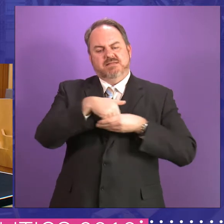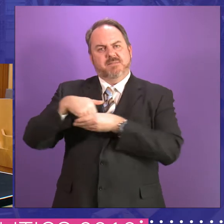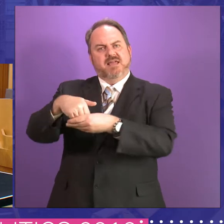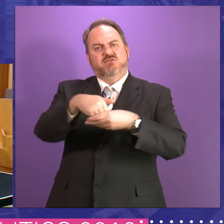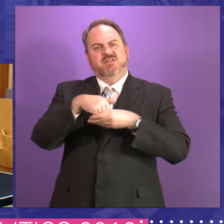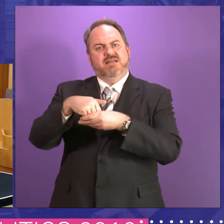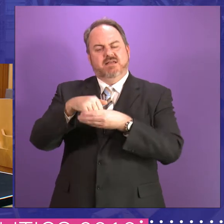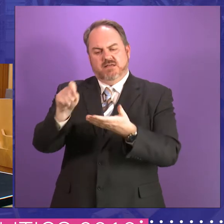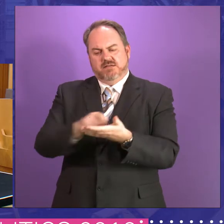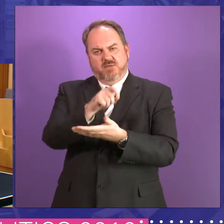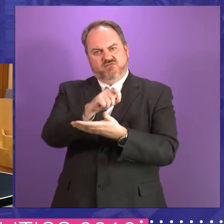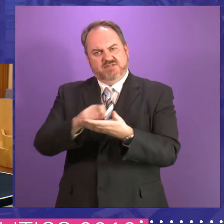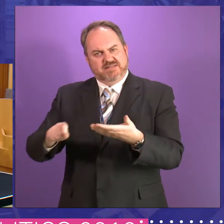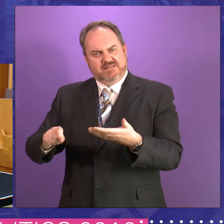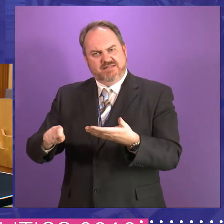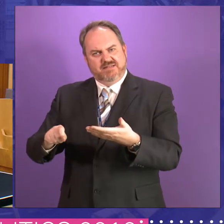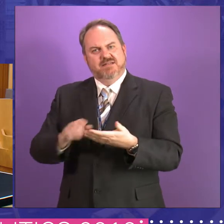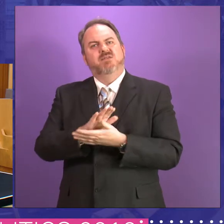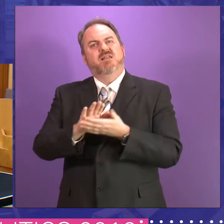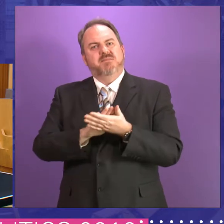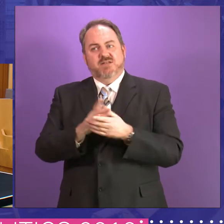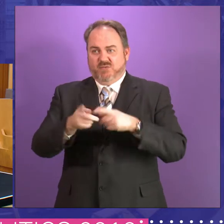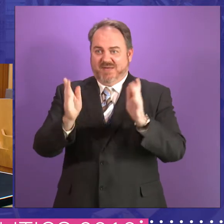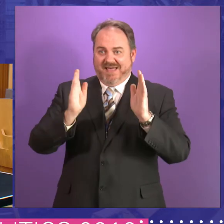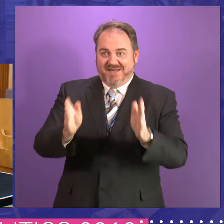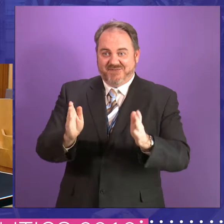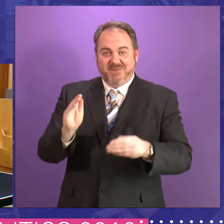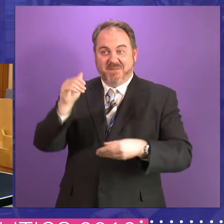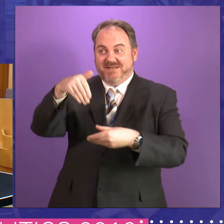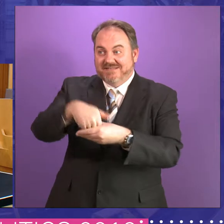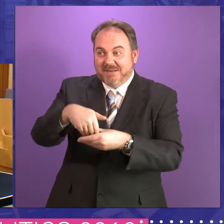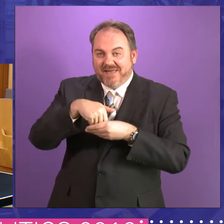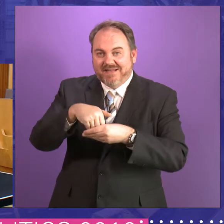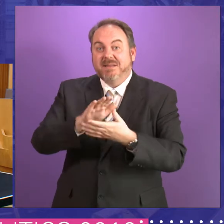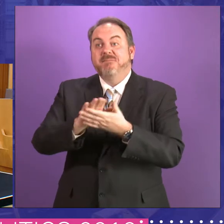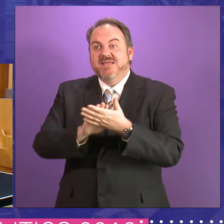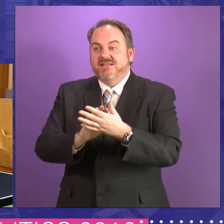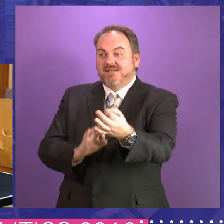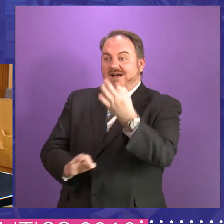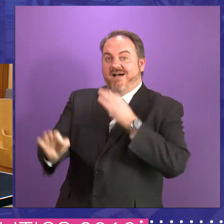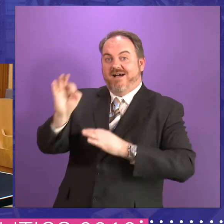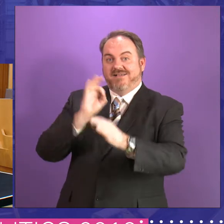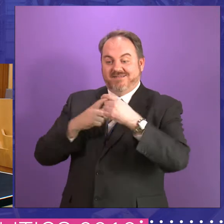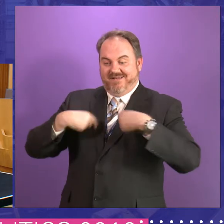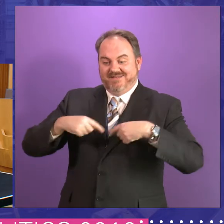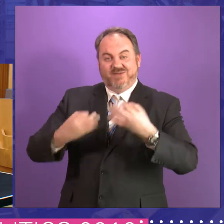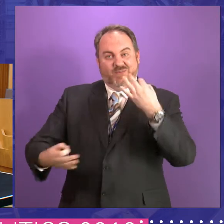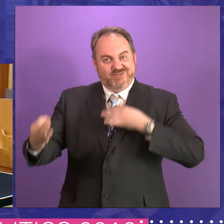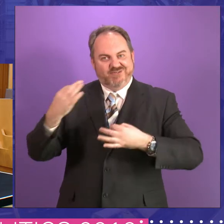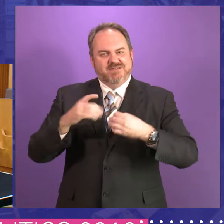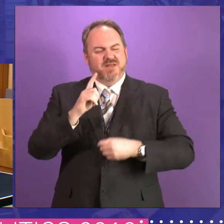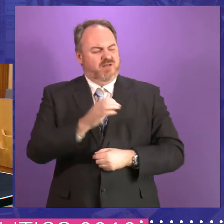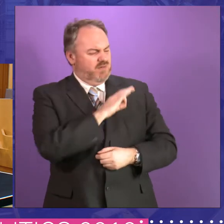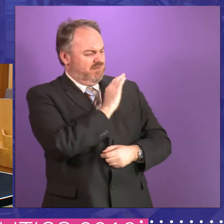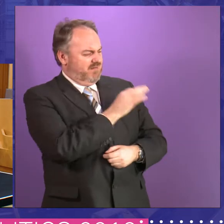Not just representative, but participative. That means that you have to participate, so think of questions. But before we do, I'm going to ask our guest, he can,